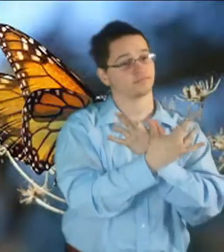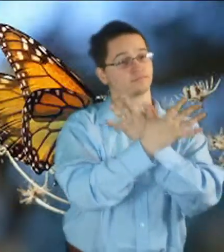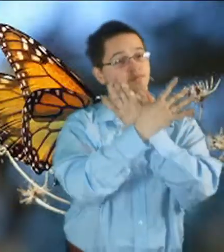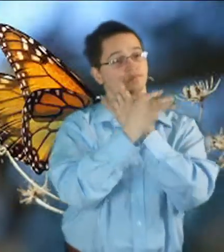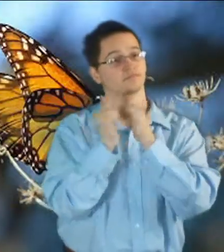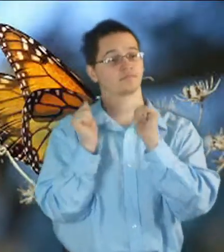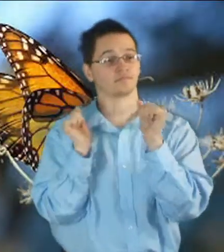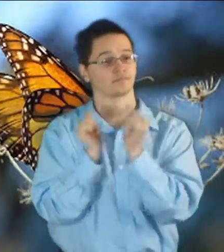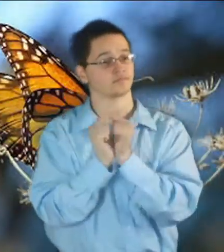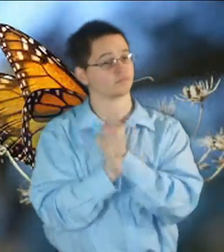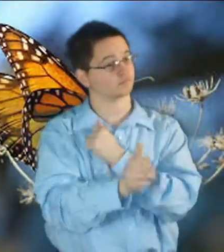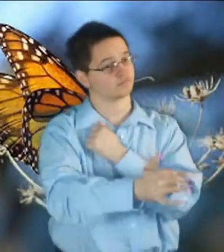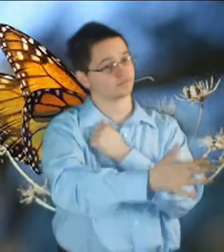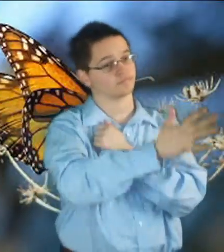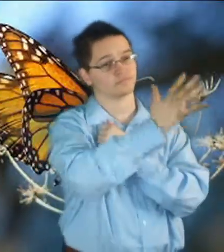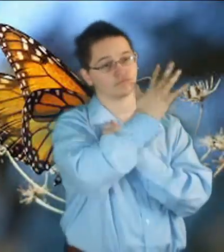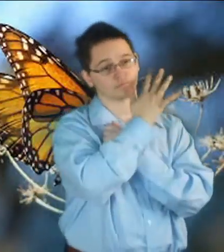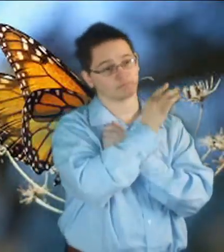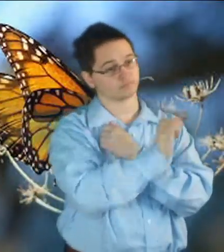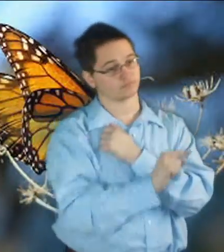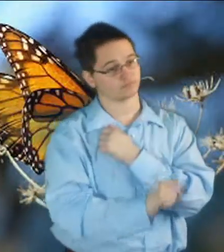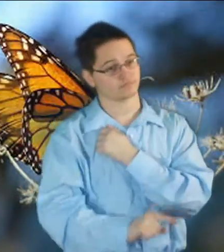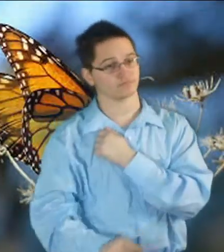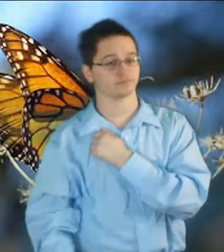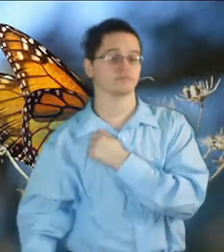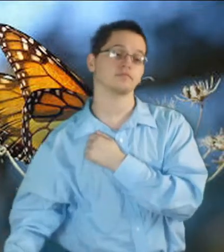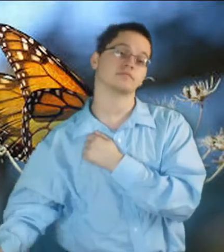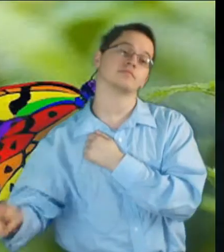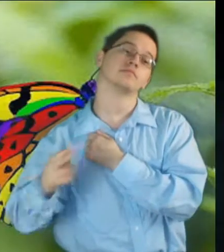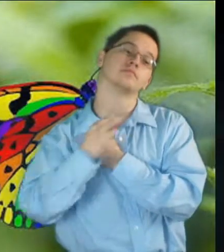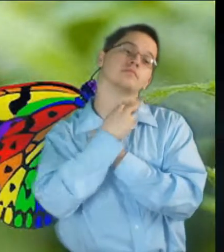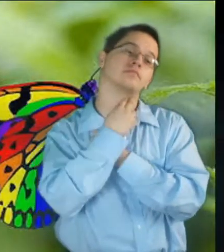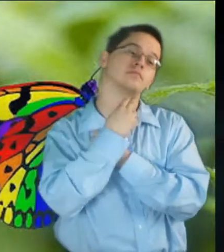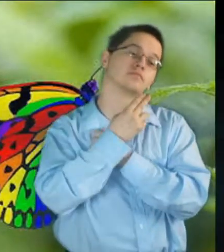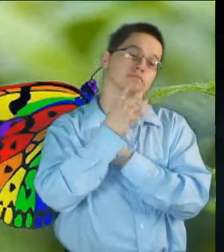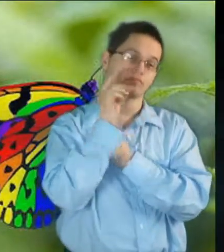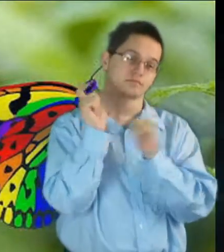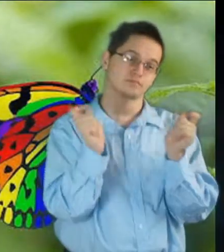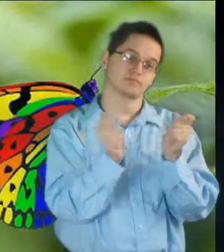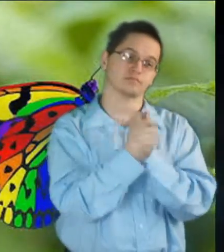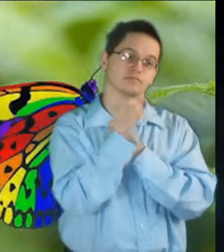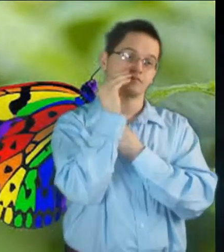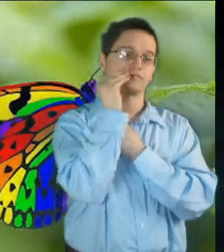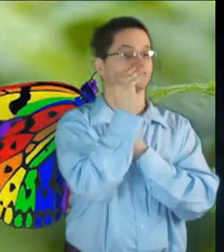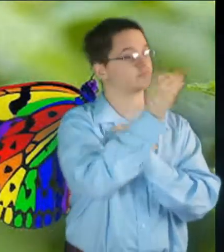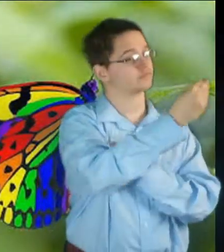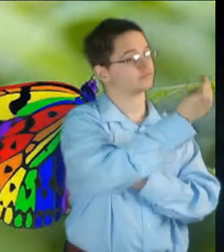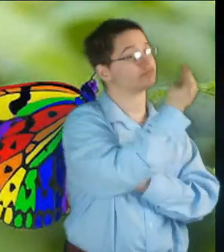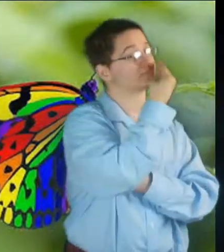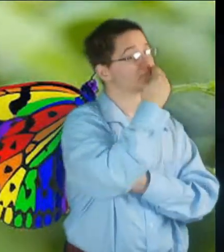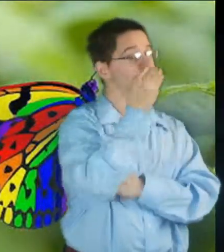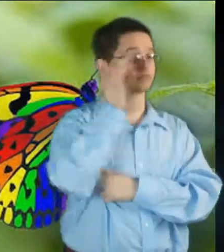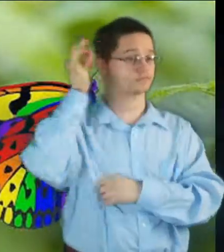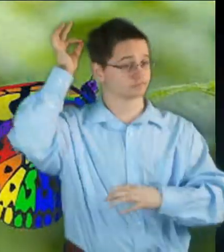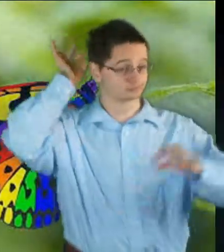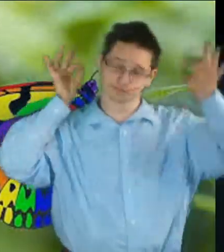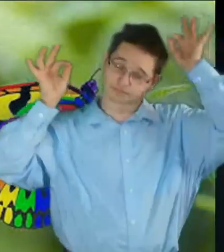With them all over there Sticking little white flowers All up in